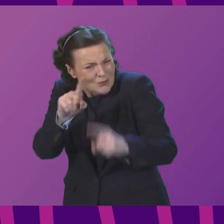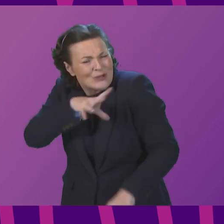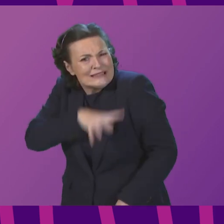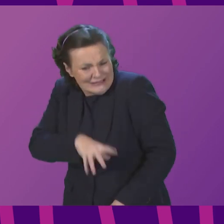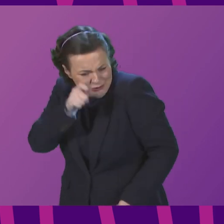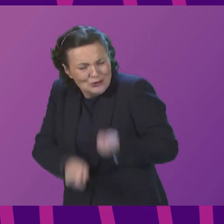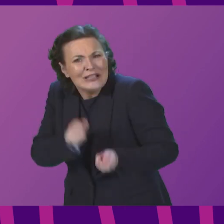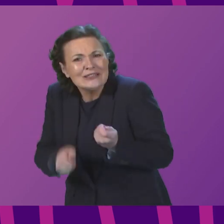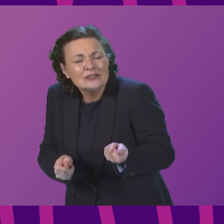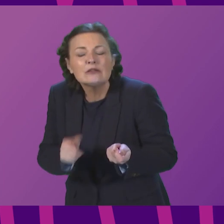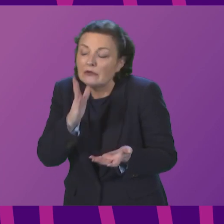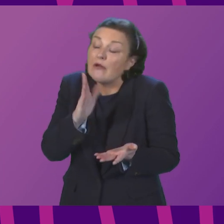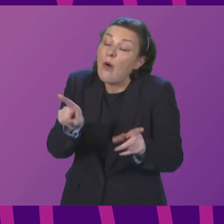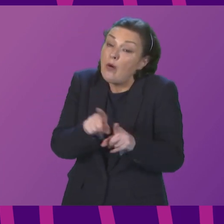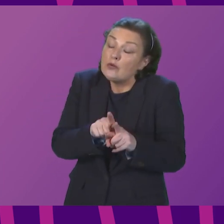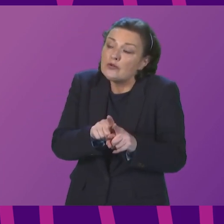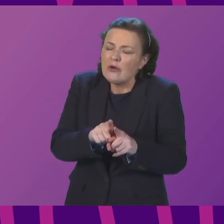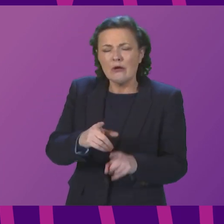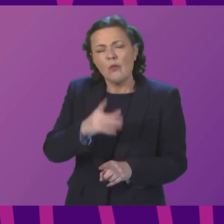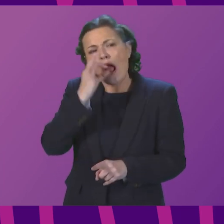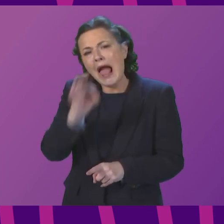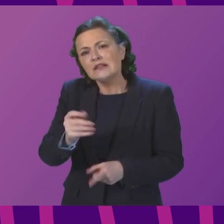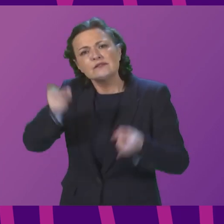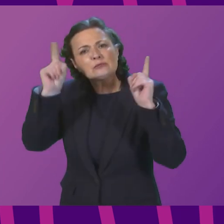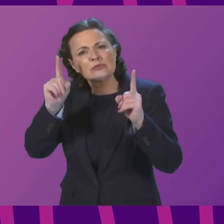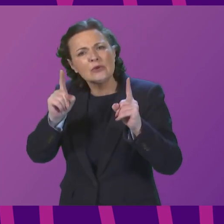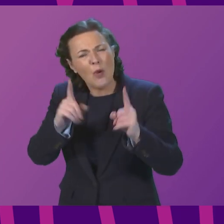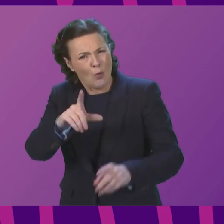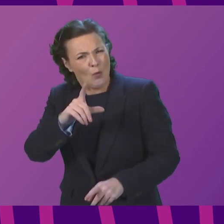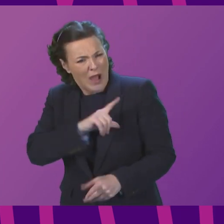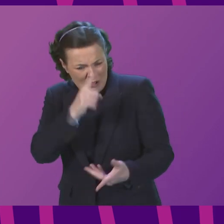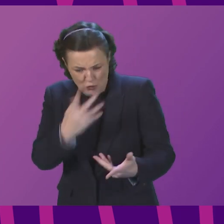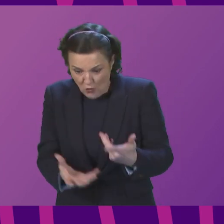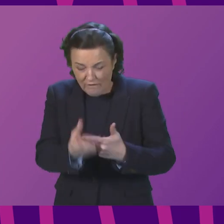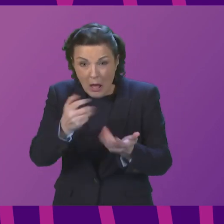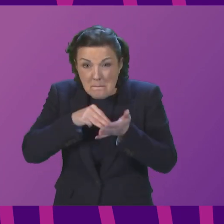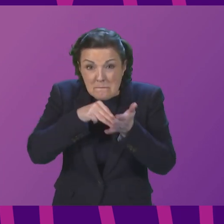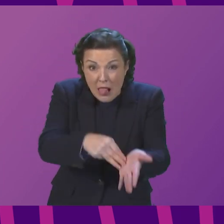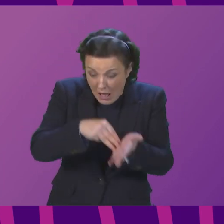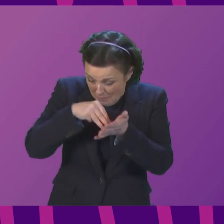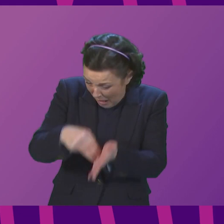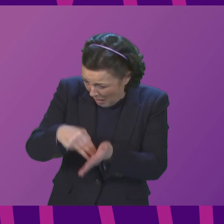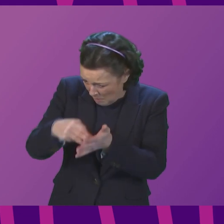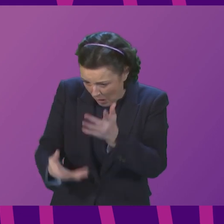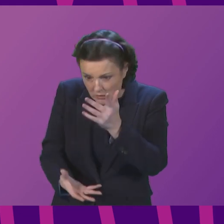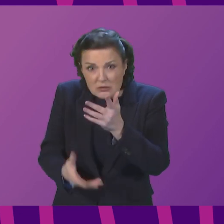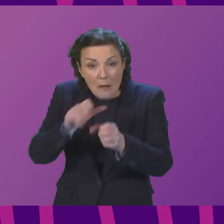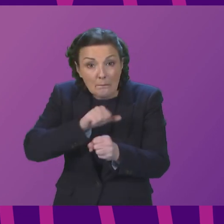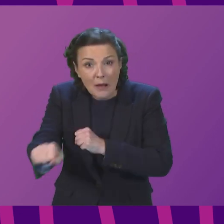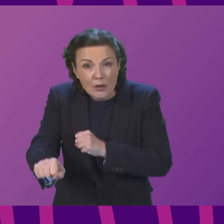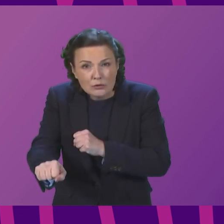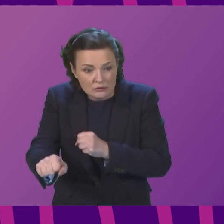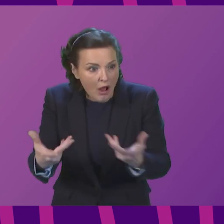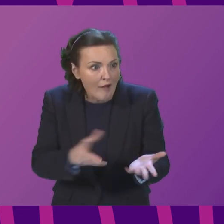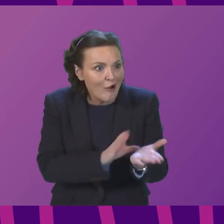needs to be done? And finally, why can the First Minister find millions of pounds for private sector contracts but hard